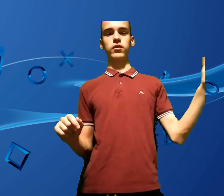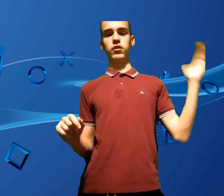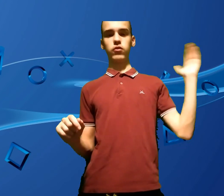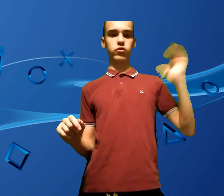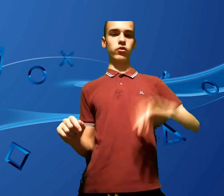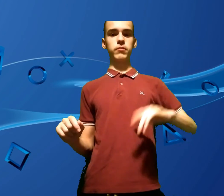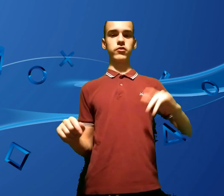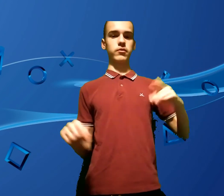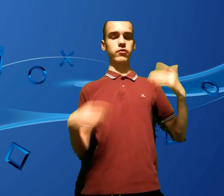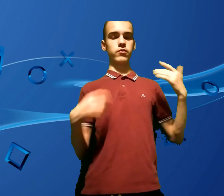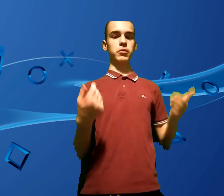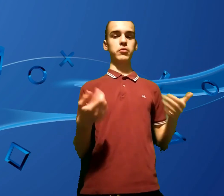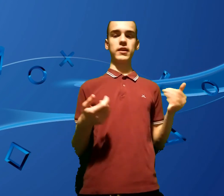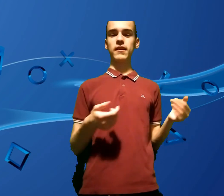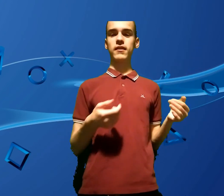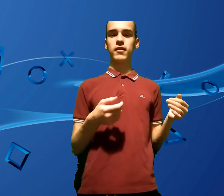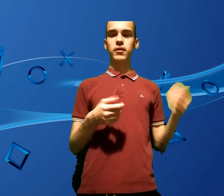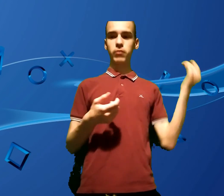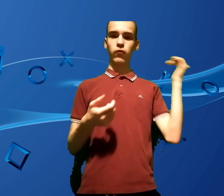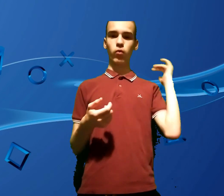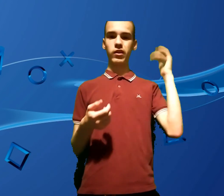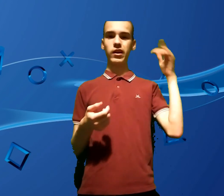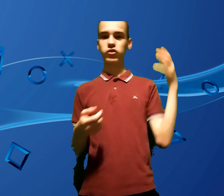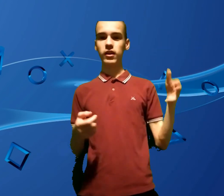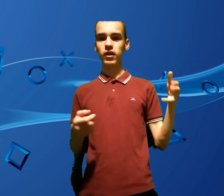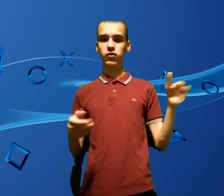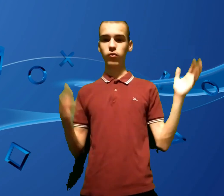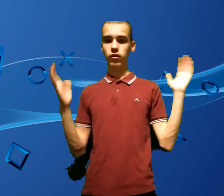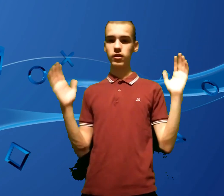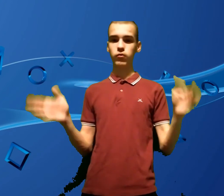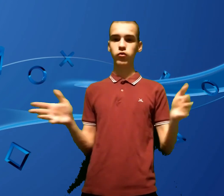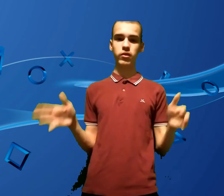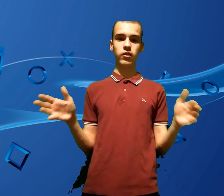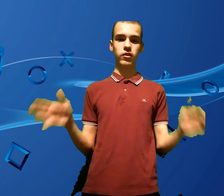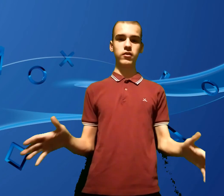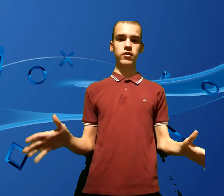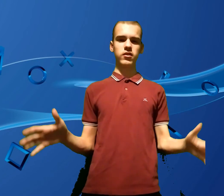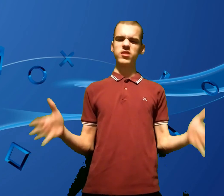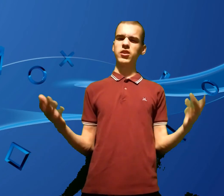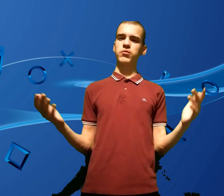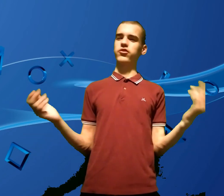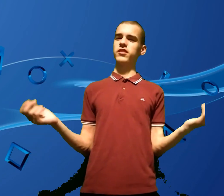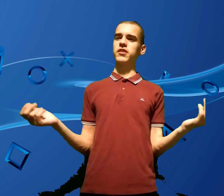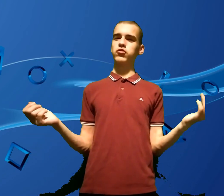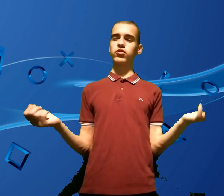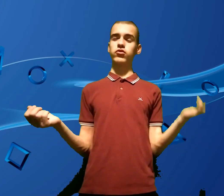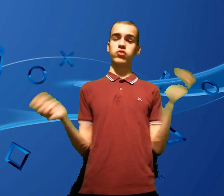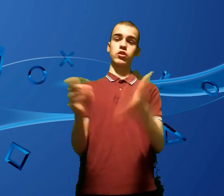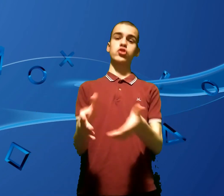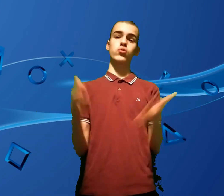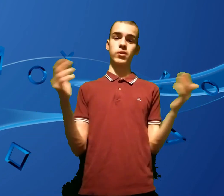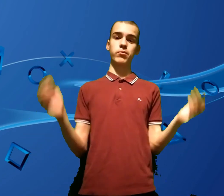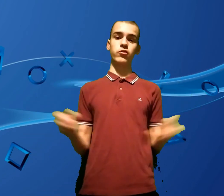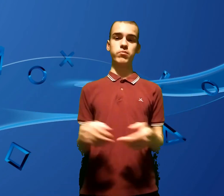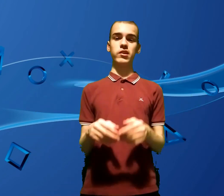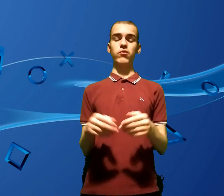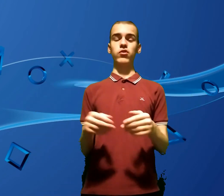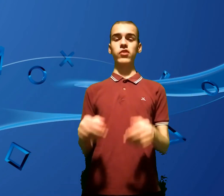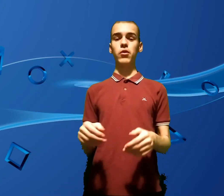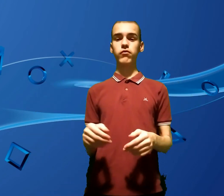like, nuclear missiles that were about to hit before they actually hit, so the town's pretty, town, would you say, town, the Strip was pretty reserved.